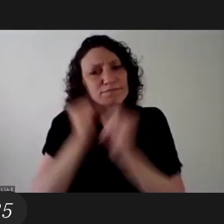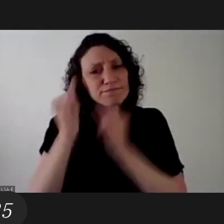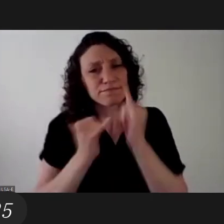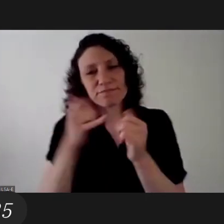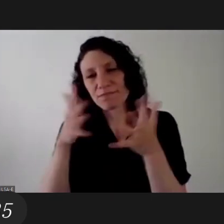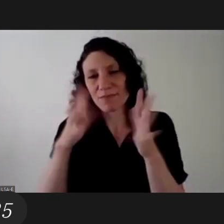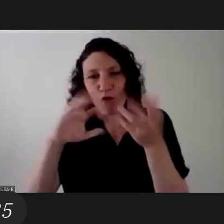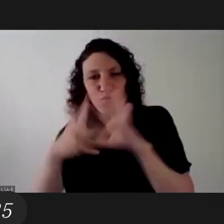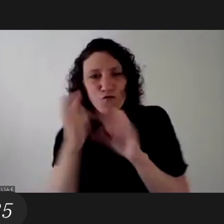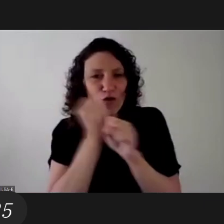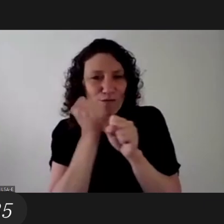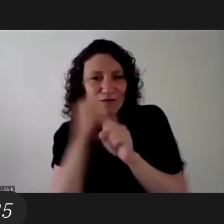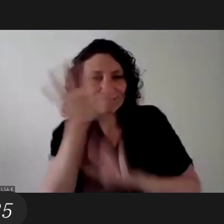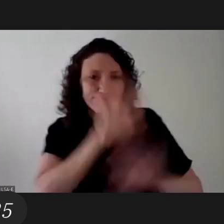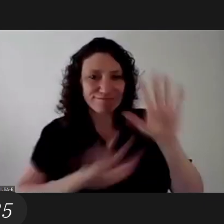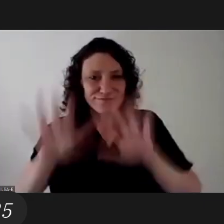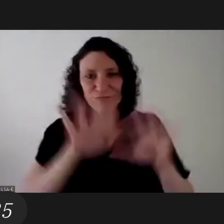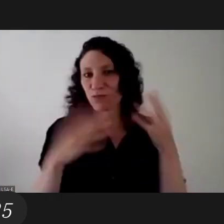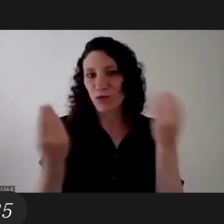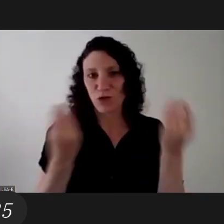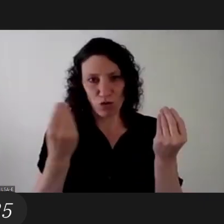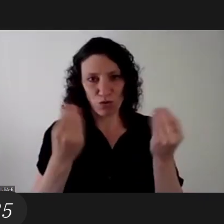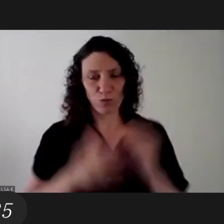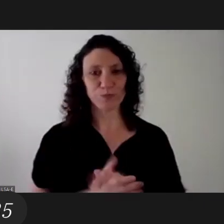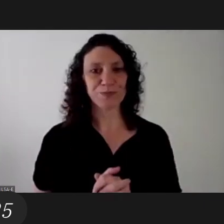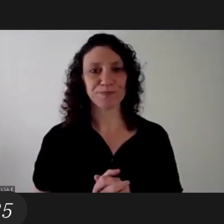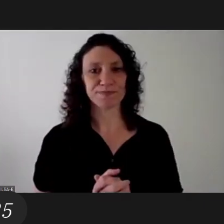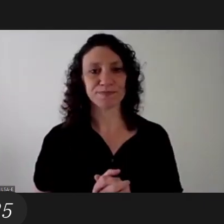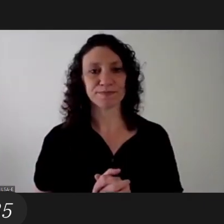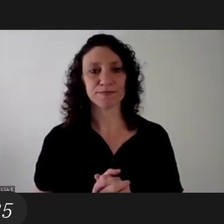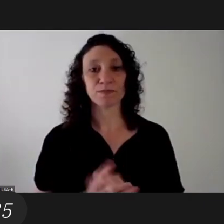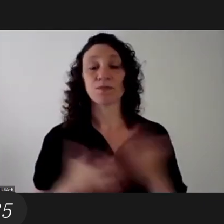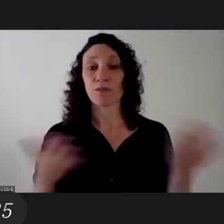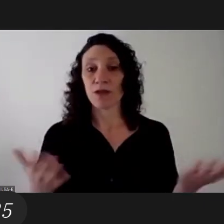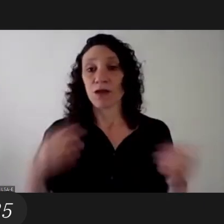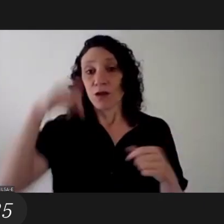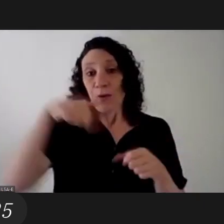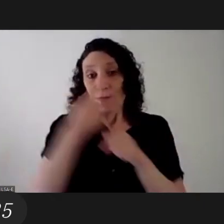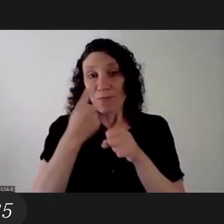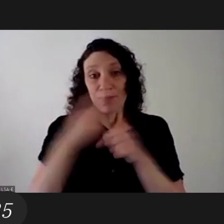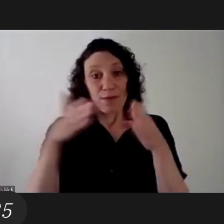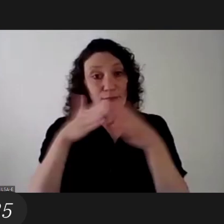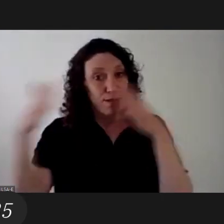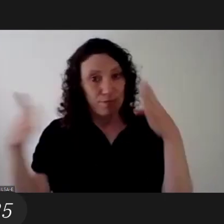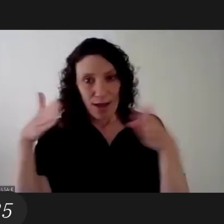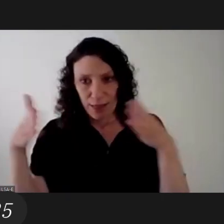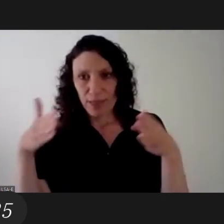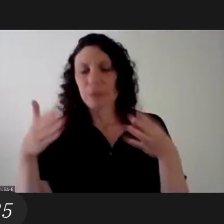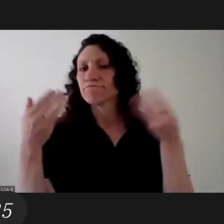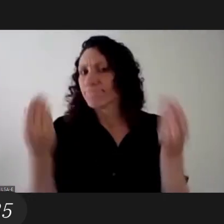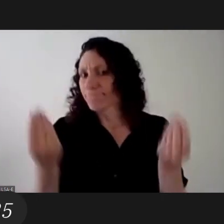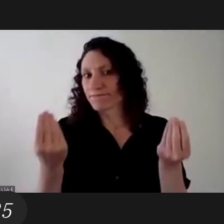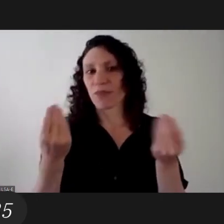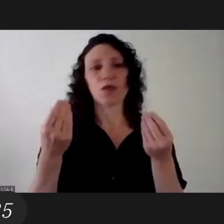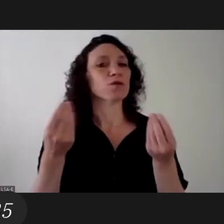be now explaining how we will be working today during this